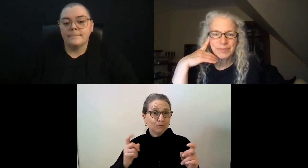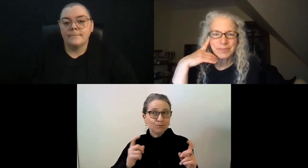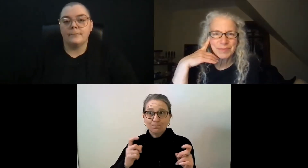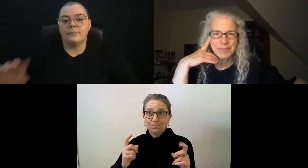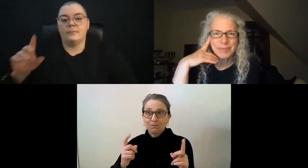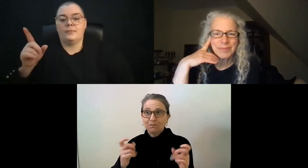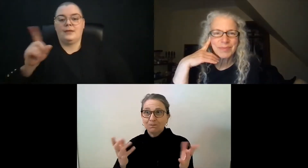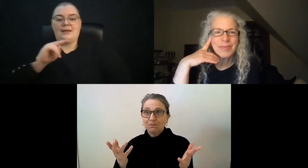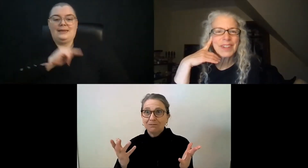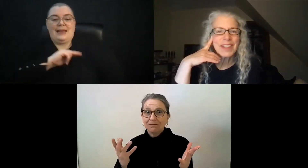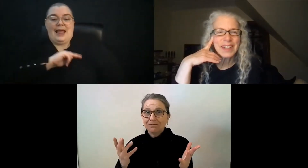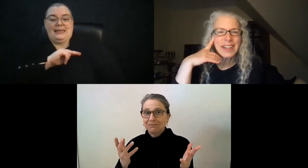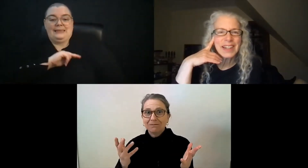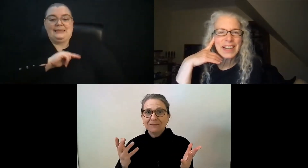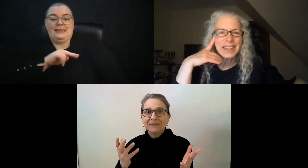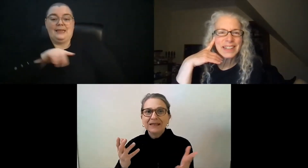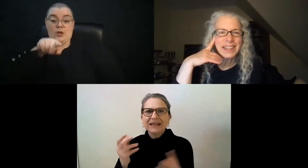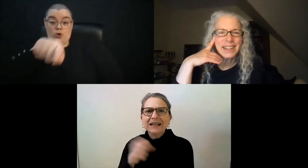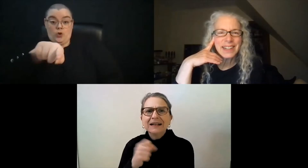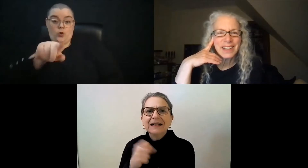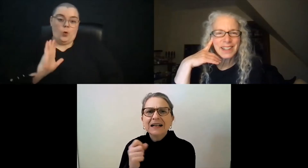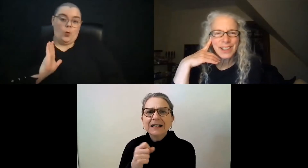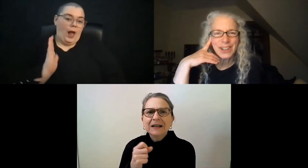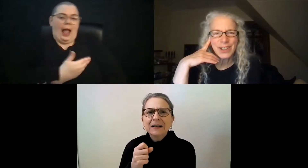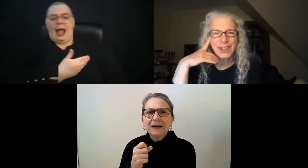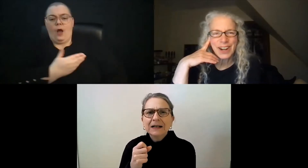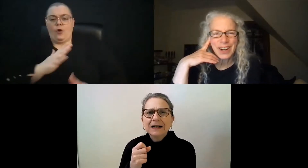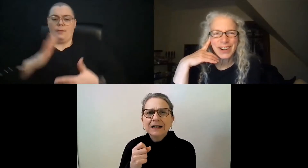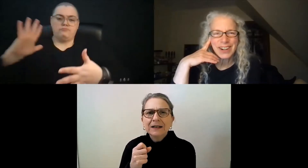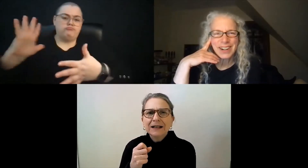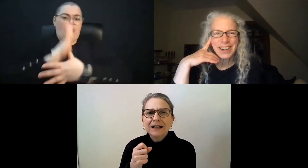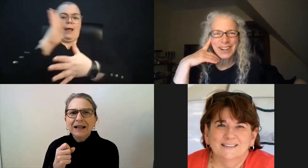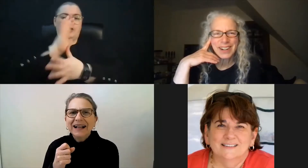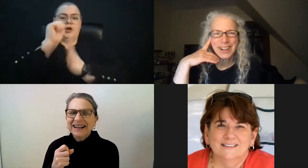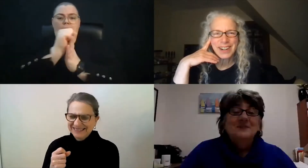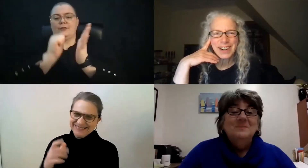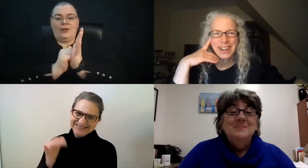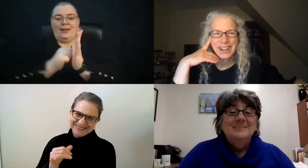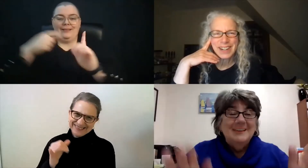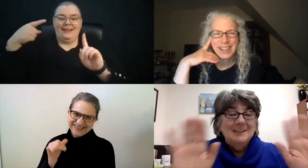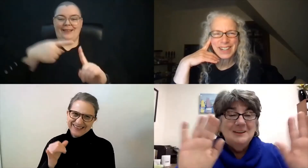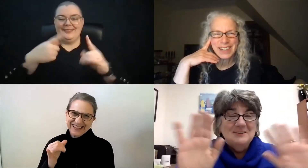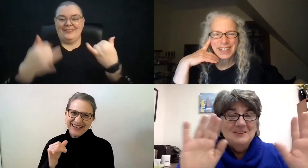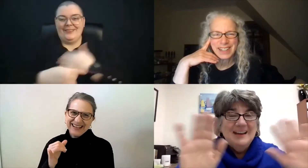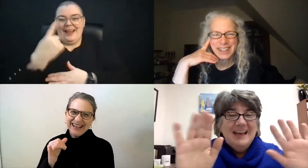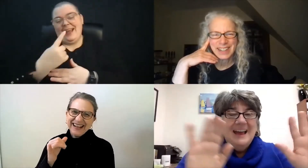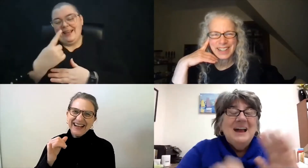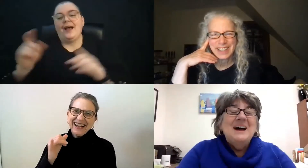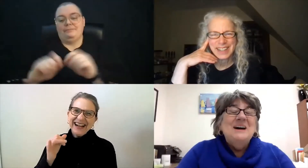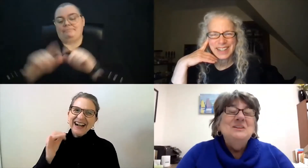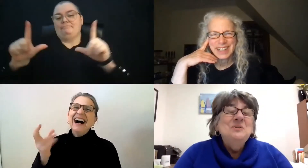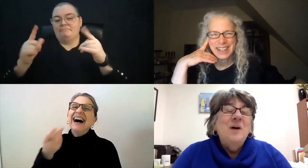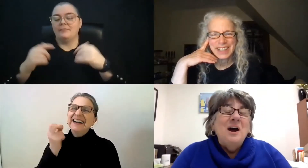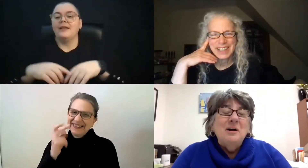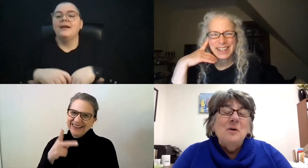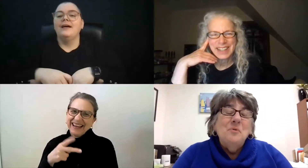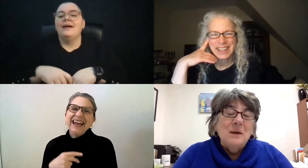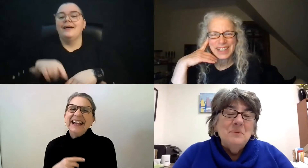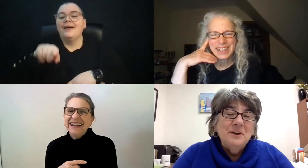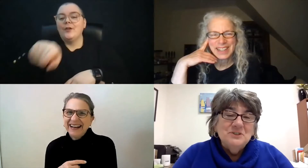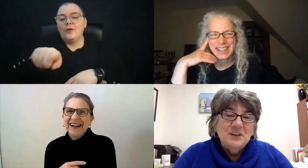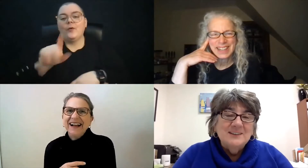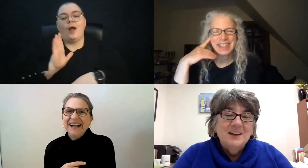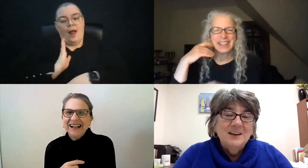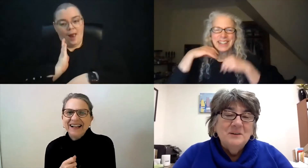Sharon, you are our primary agenda today. Let me turn on my camera. Hello. You are our